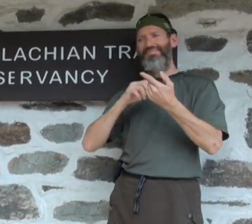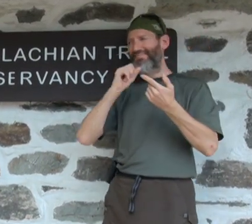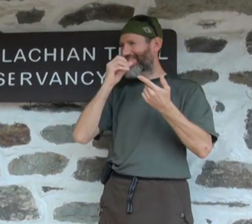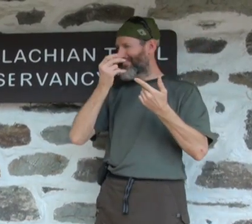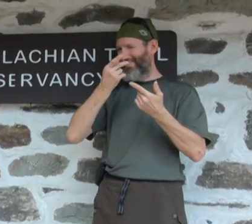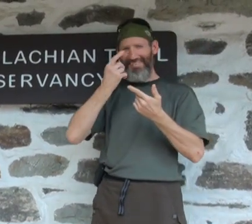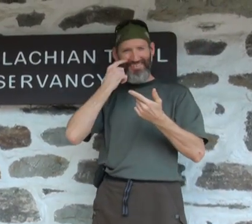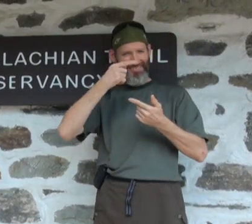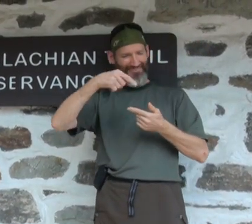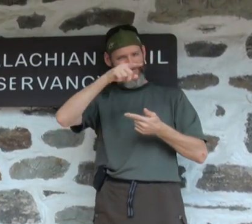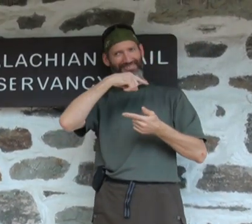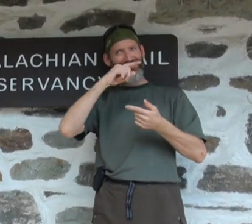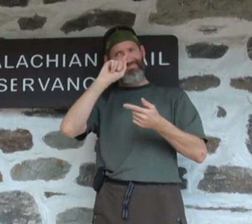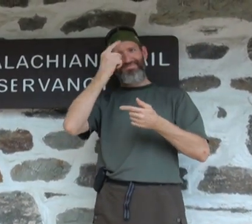Oh, we're home.